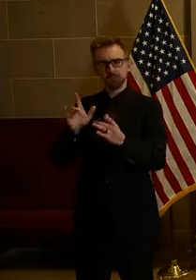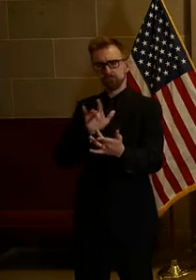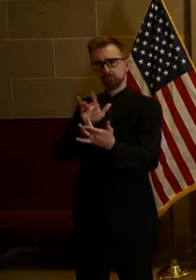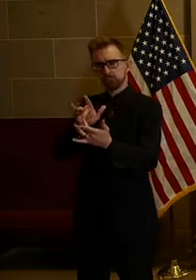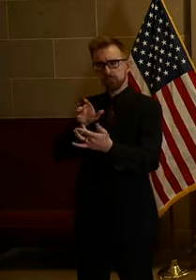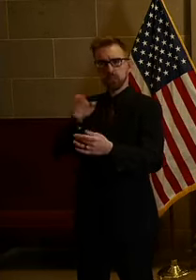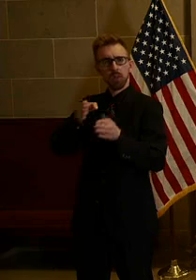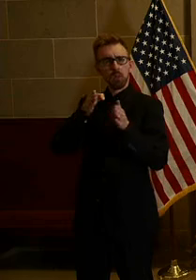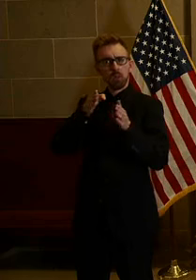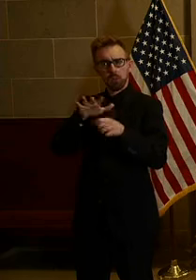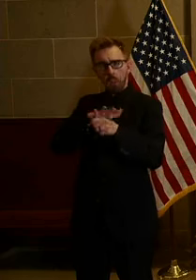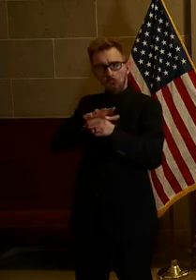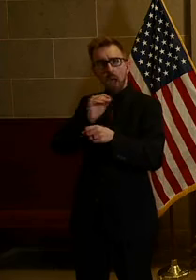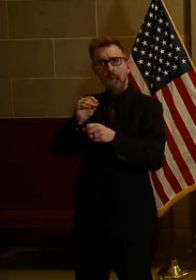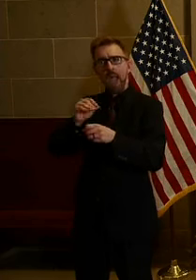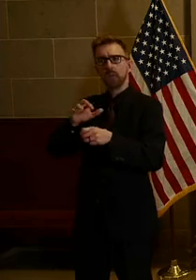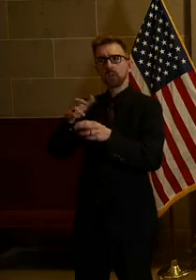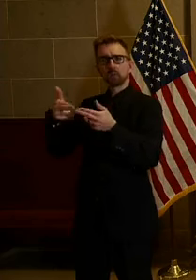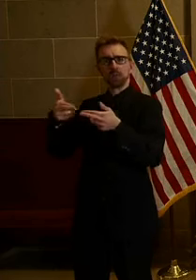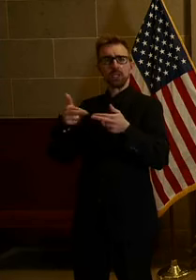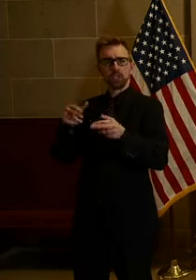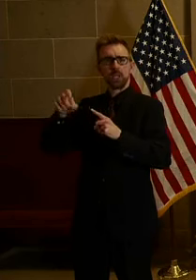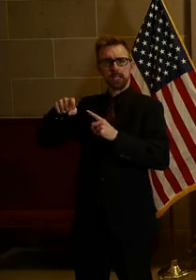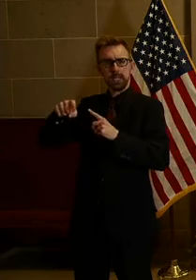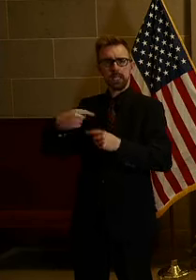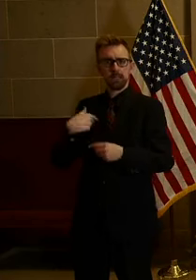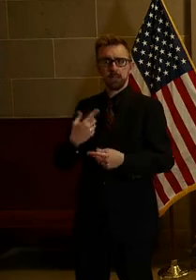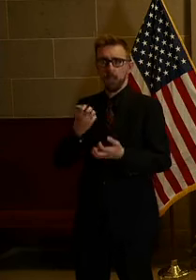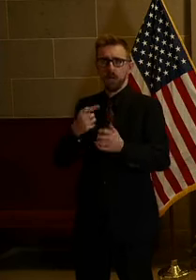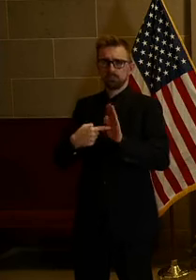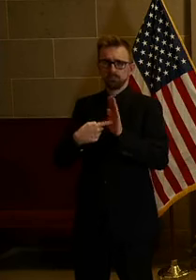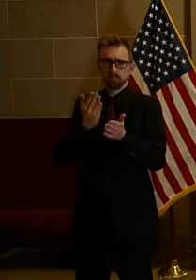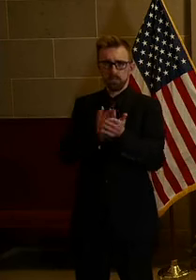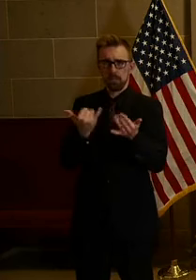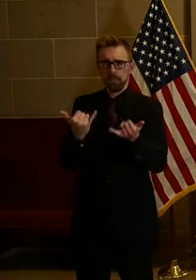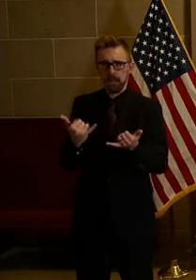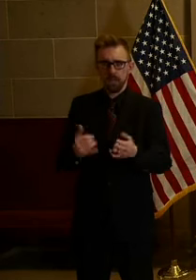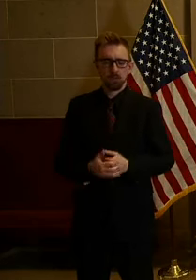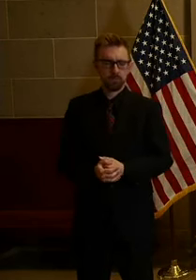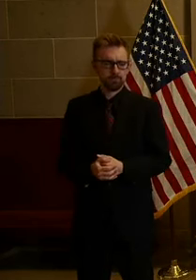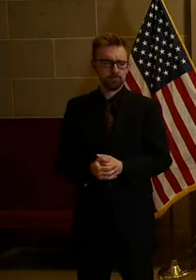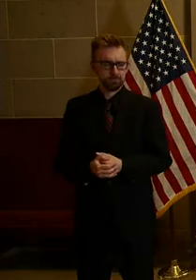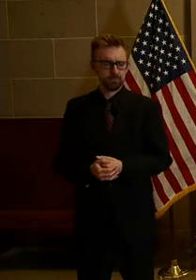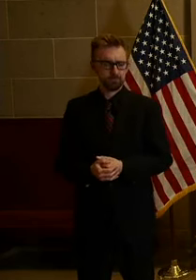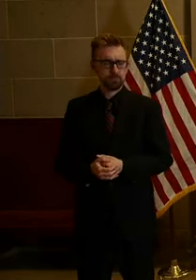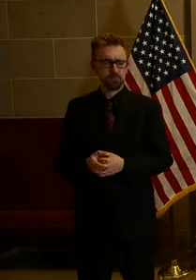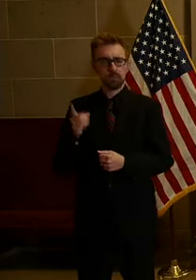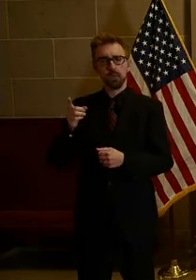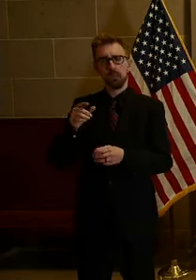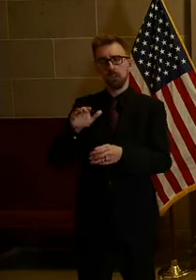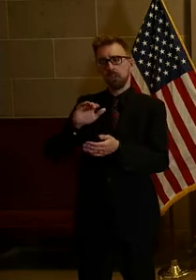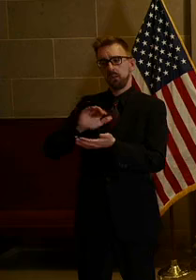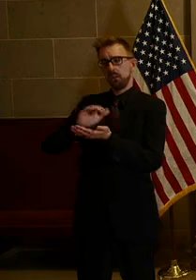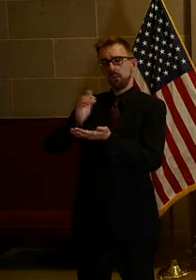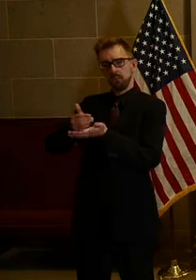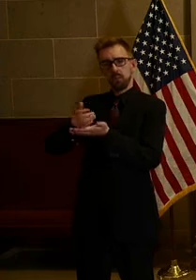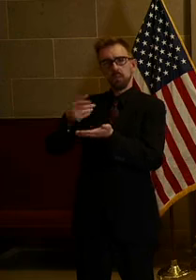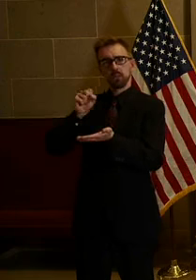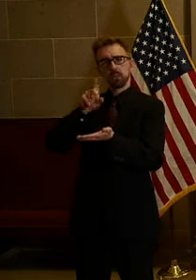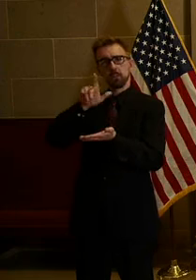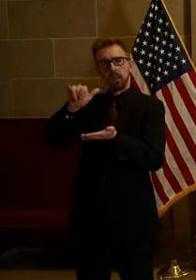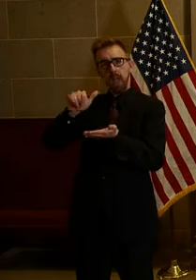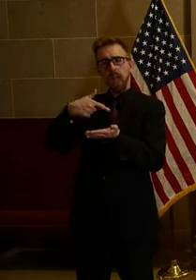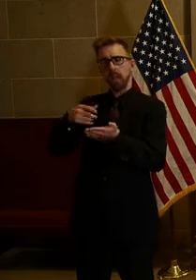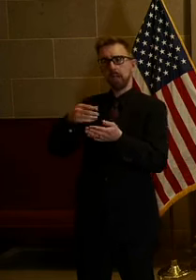needs, and I'm happy to highlight just a few of those today. Our colleges and universities have emptied out their supply closets to donate personal protective